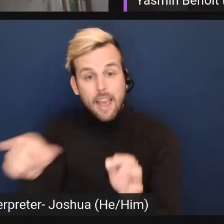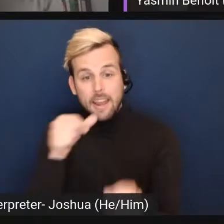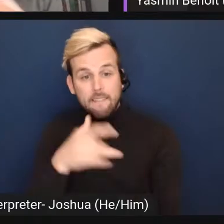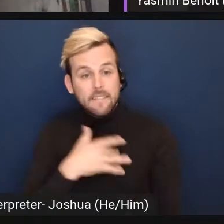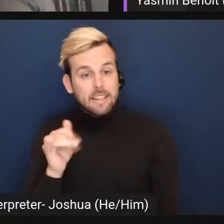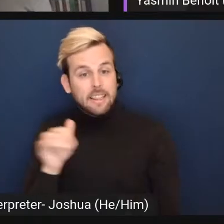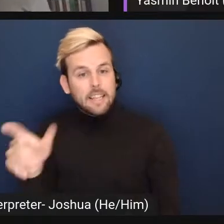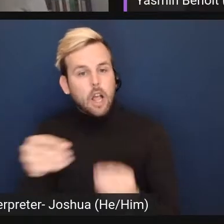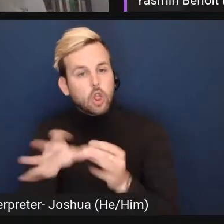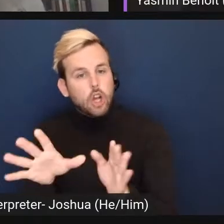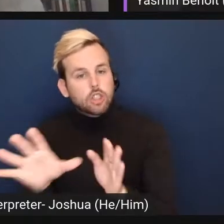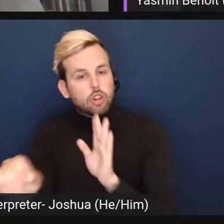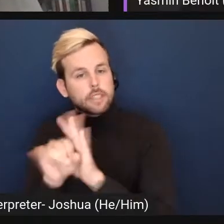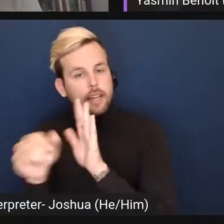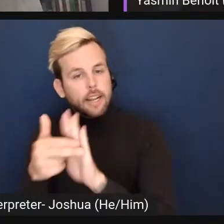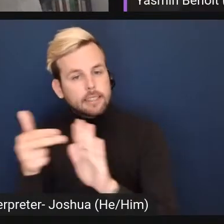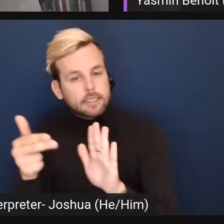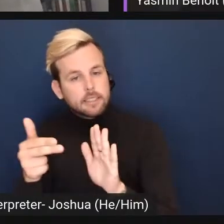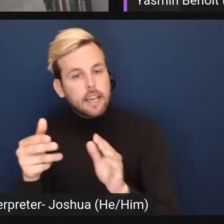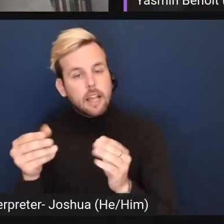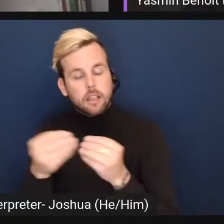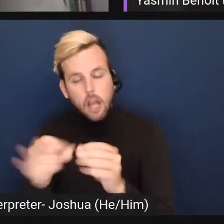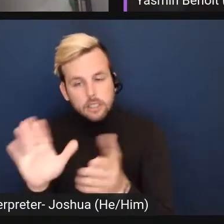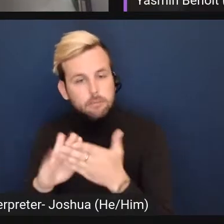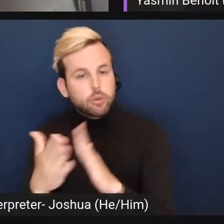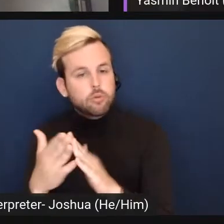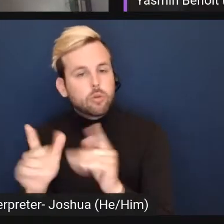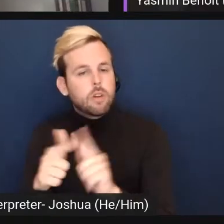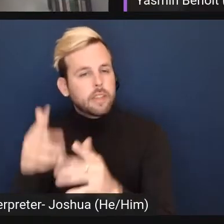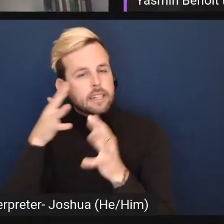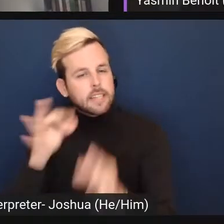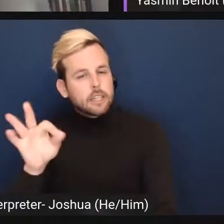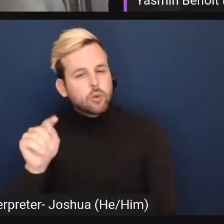their identity and they're losing access to a community when making that decision.